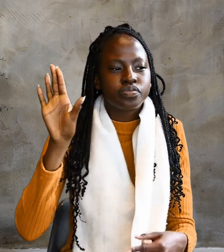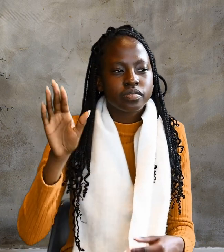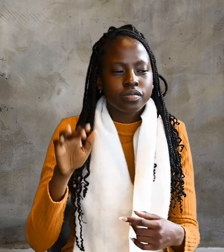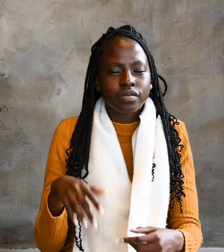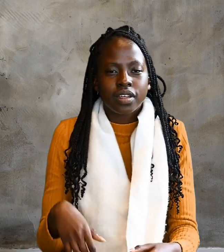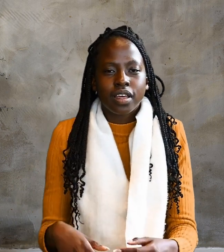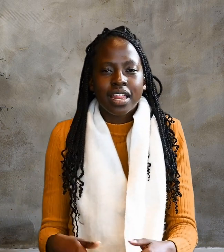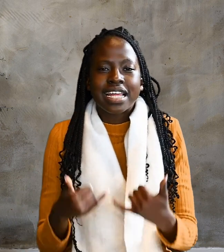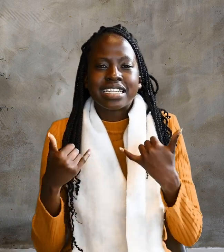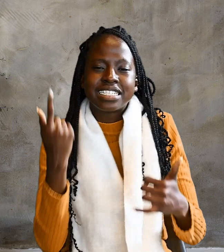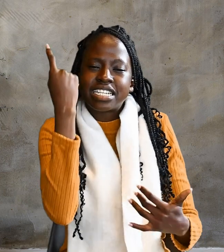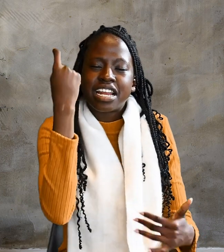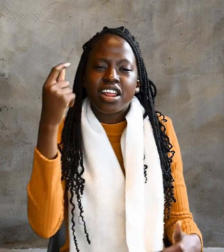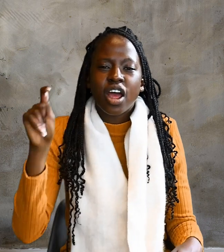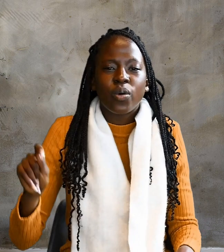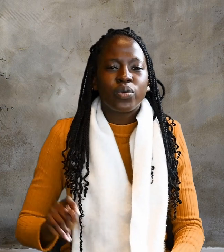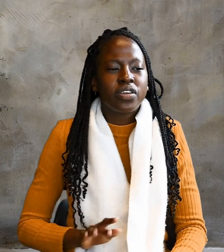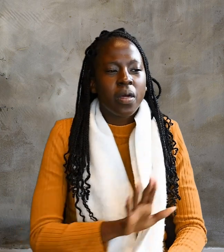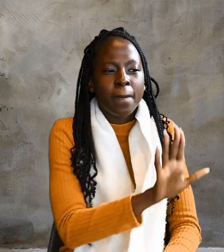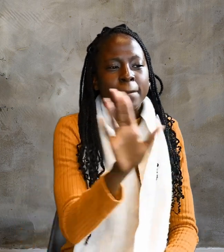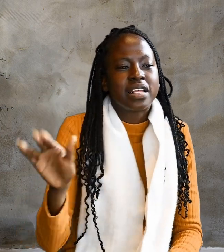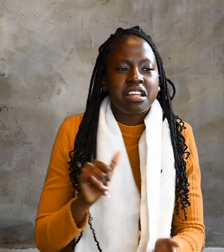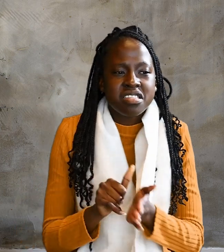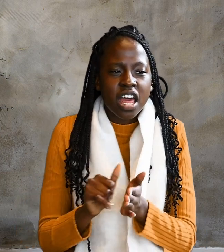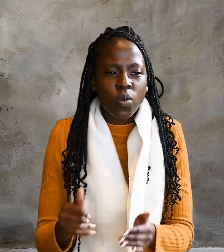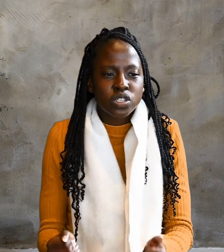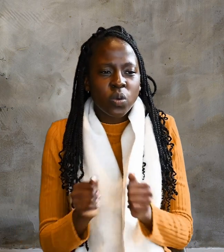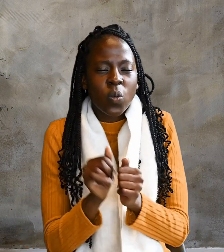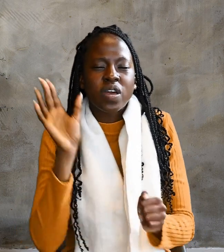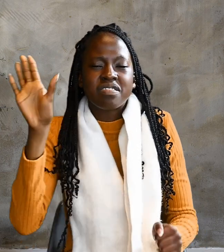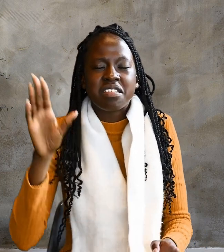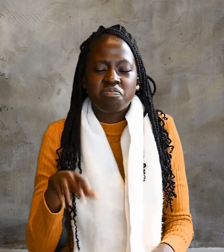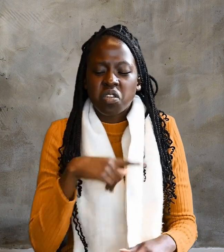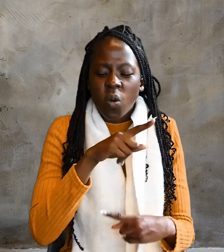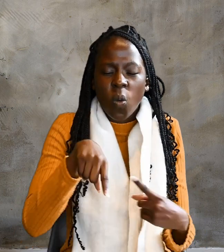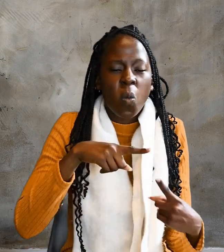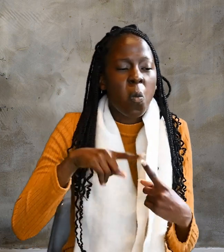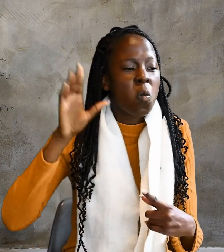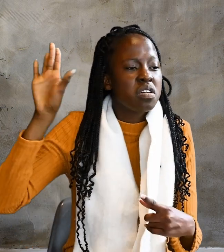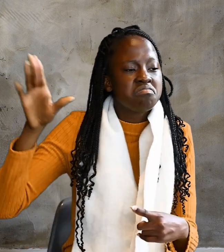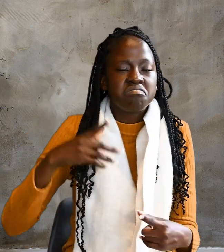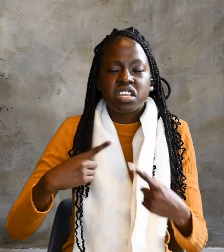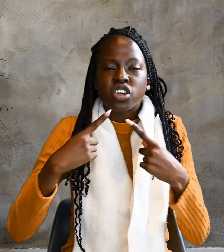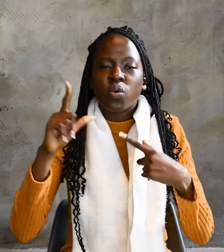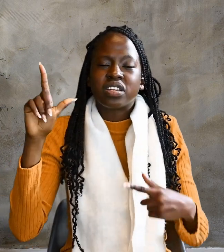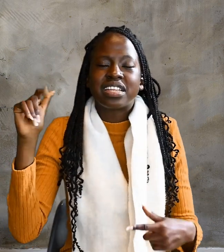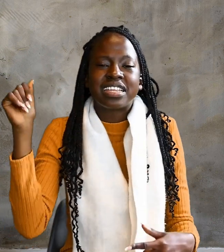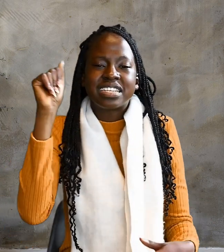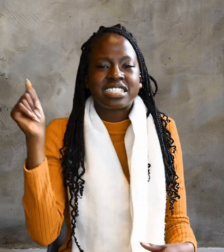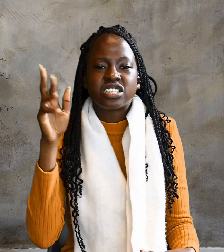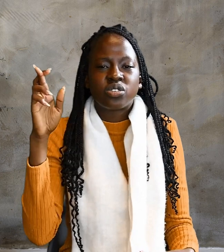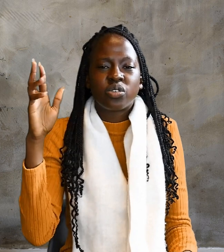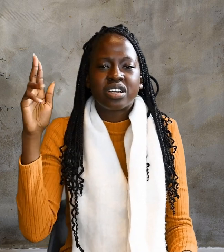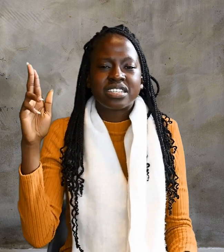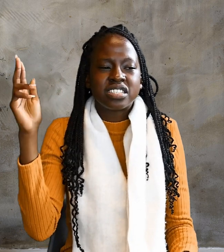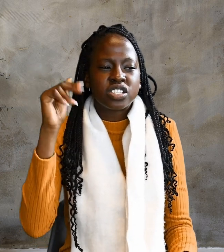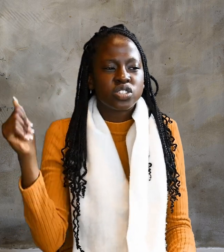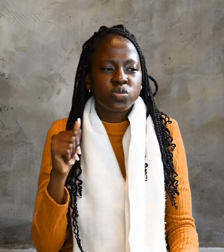Now the crowd that was with him when he called Lazarus from the tomb and raised him from the